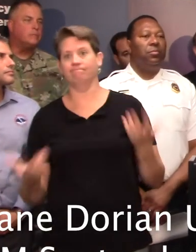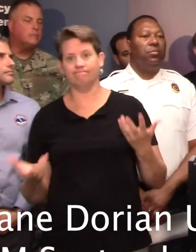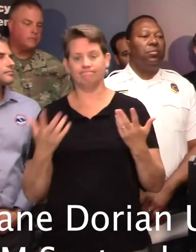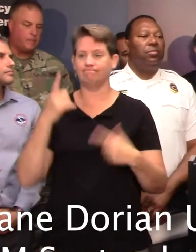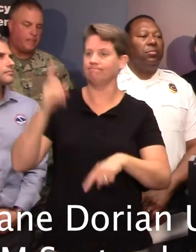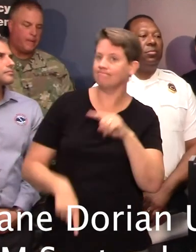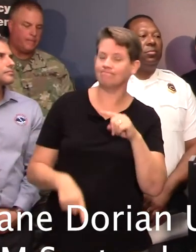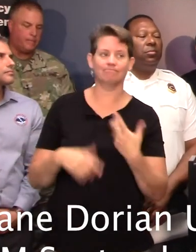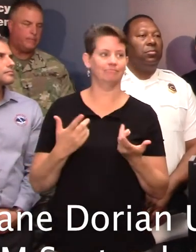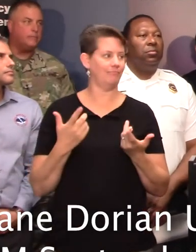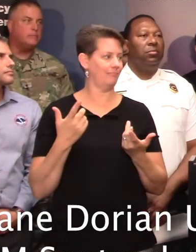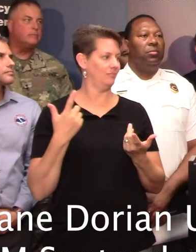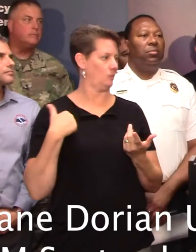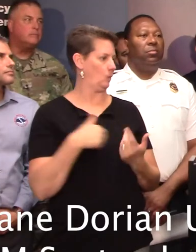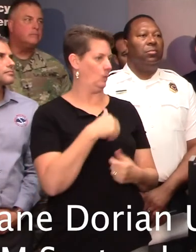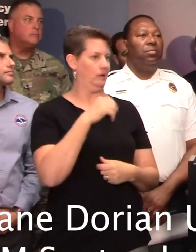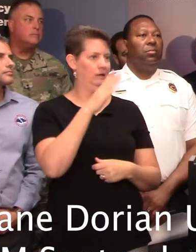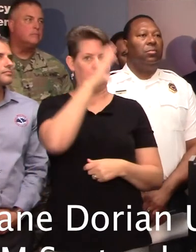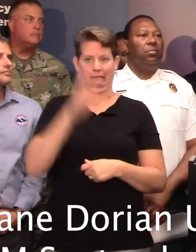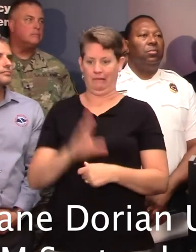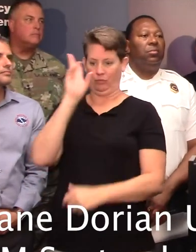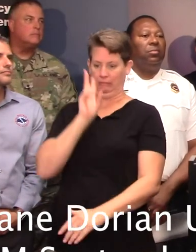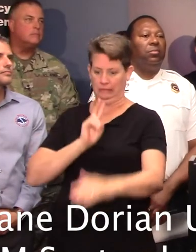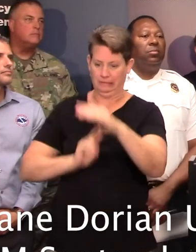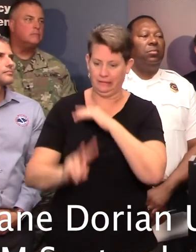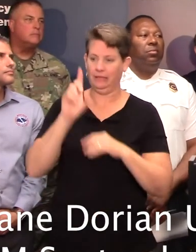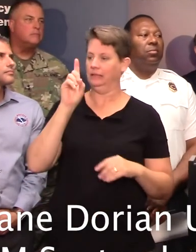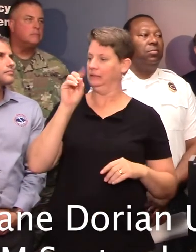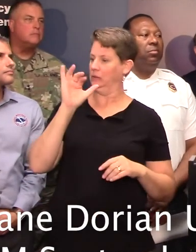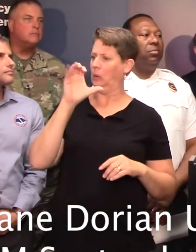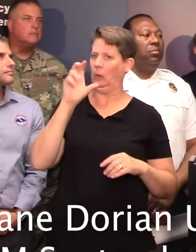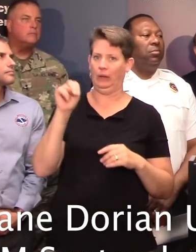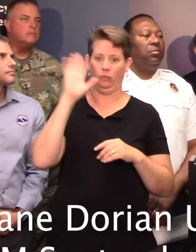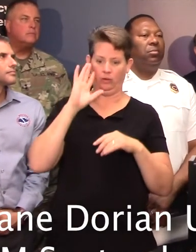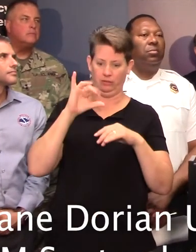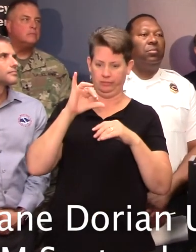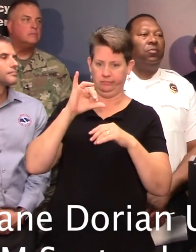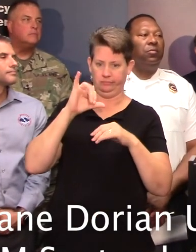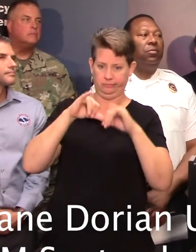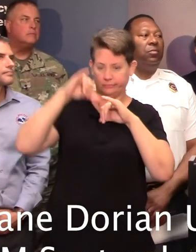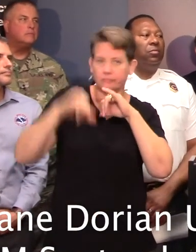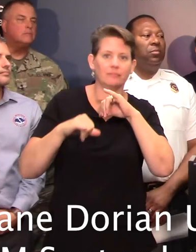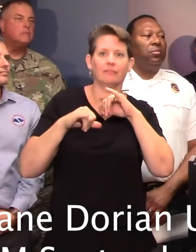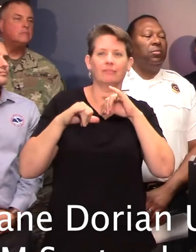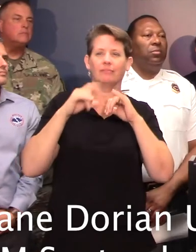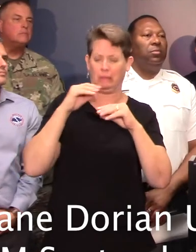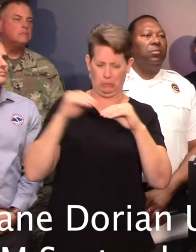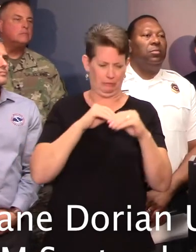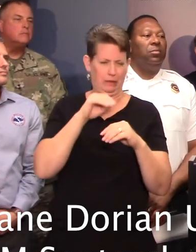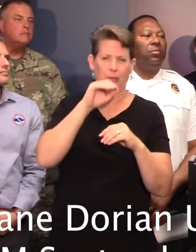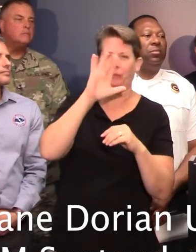that Dorian would have essentially parked for 24 hours. It moved 25 miles, I think, in 24 hours.